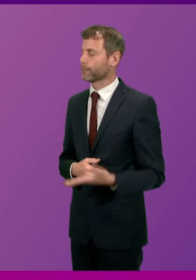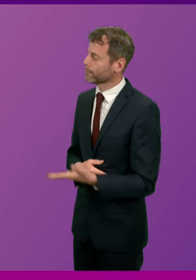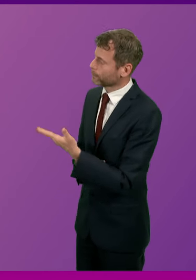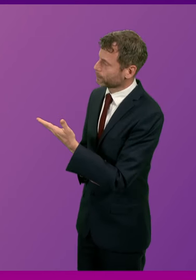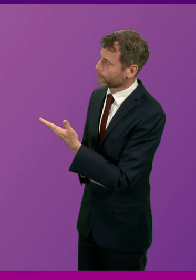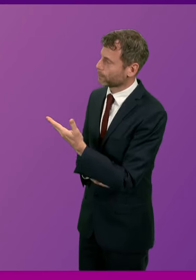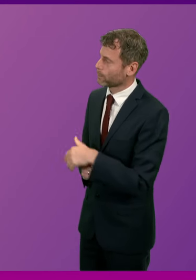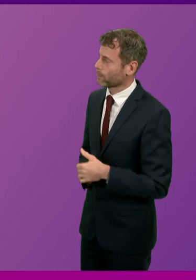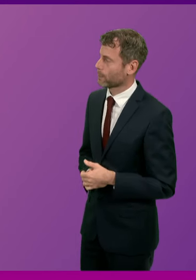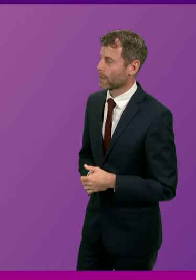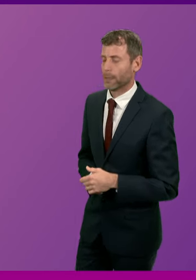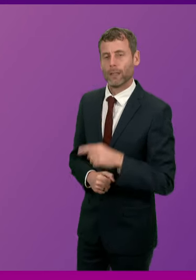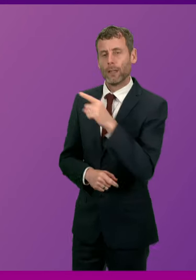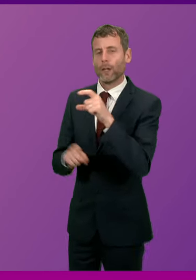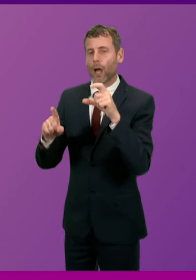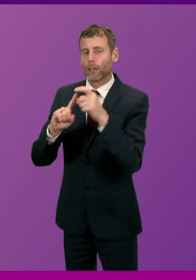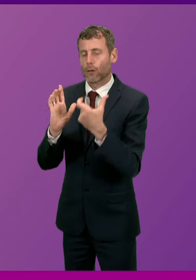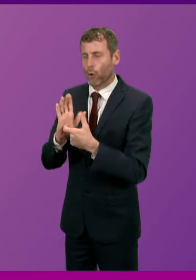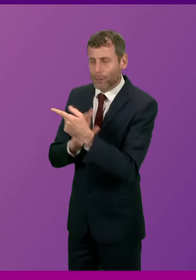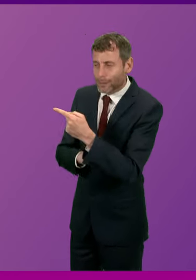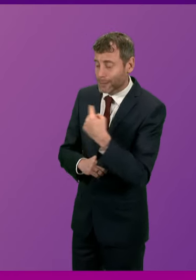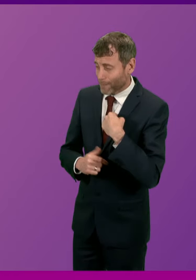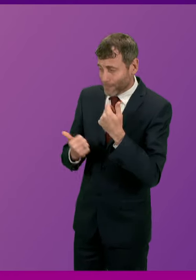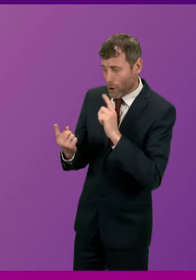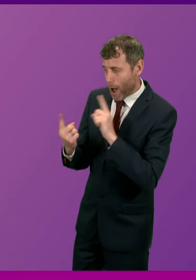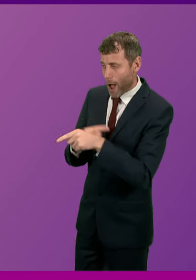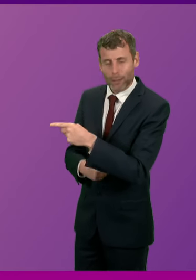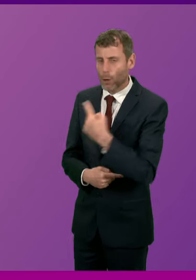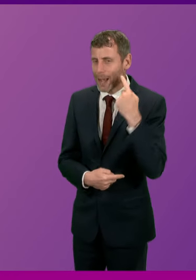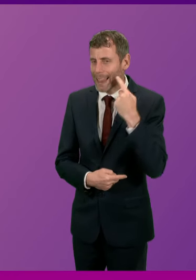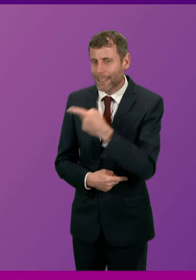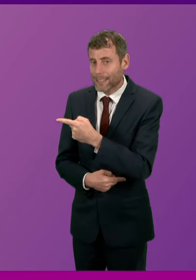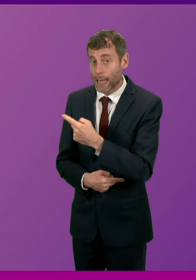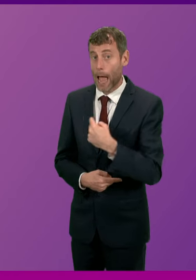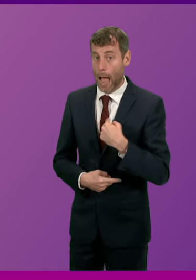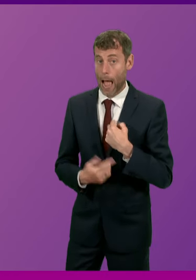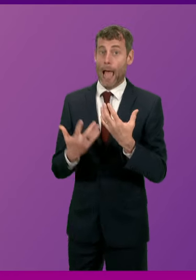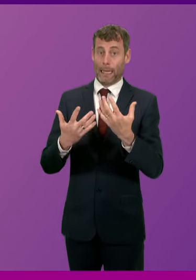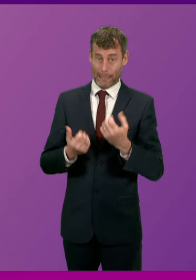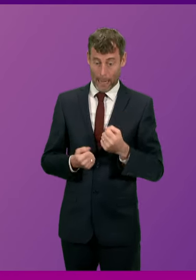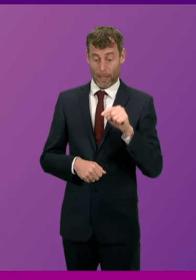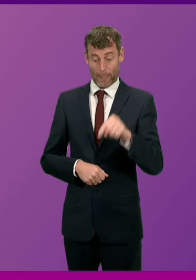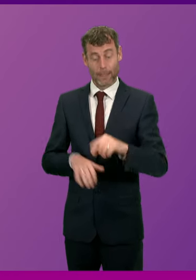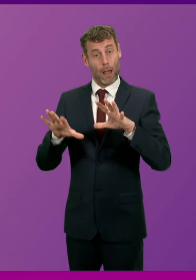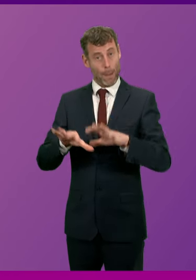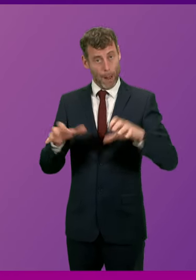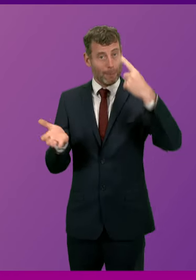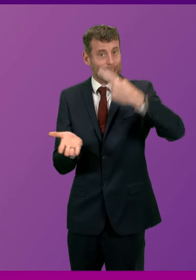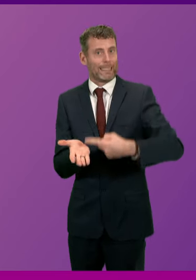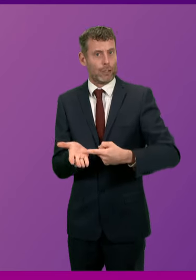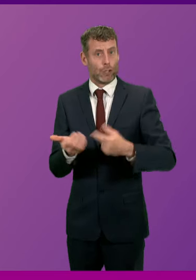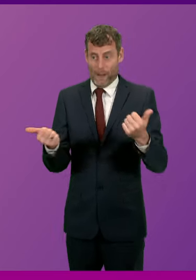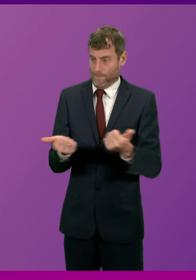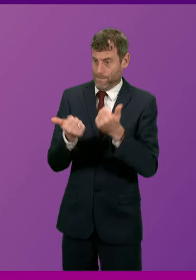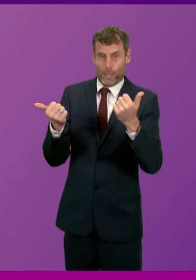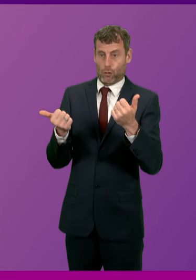I fear that Douglas Ross hasn't been listening to my earlier answer, because I said I accepted the decision that Parliament had arrived at last night.